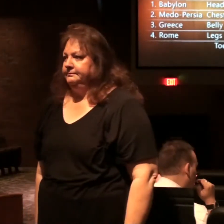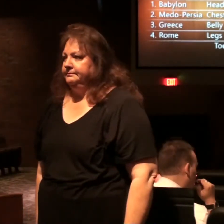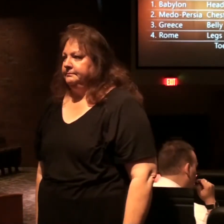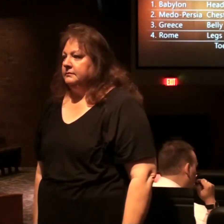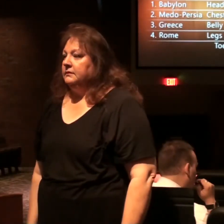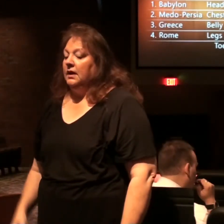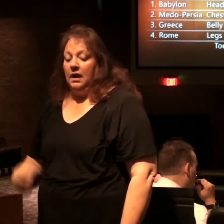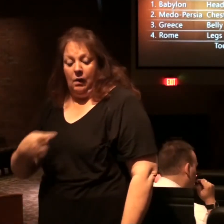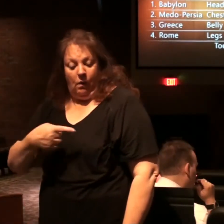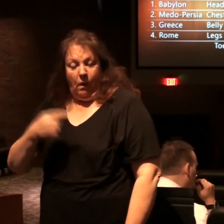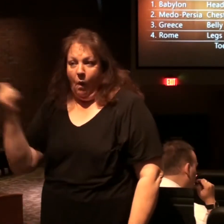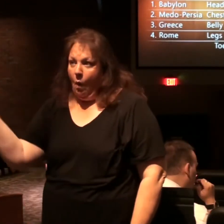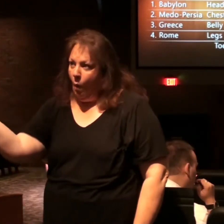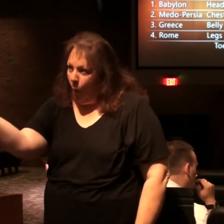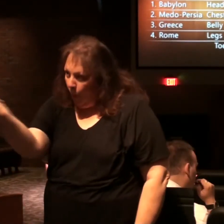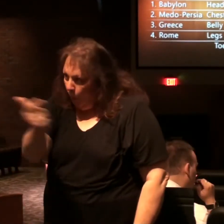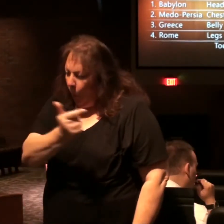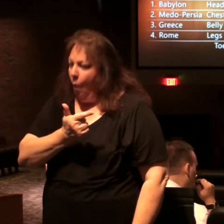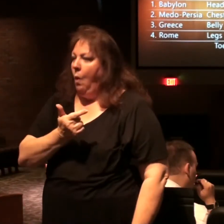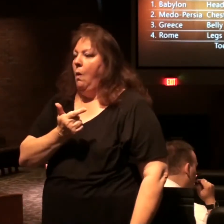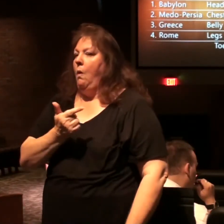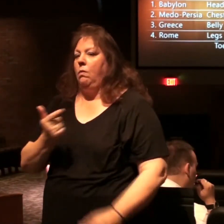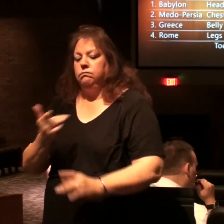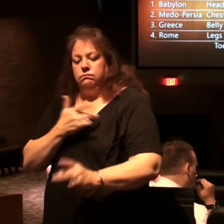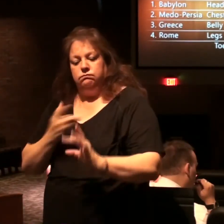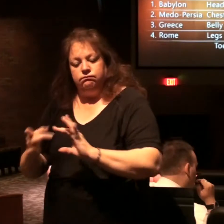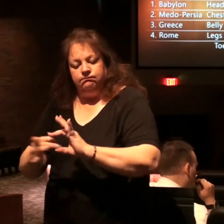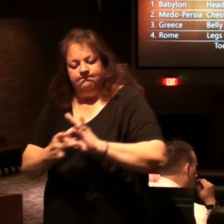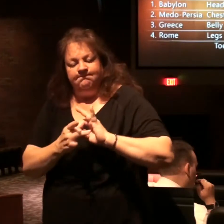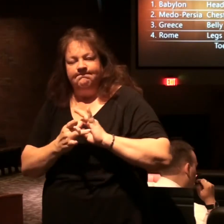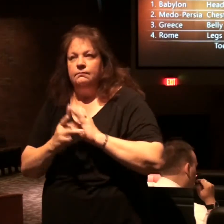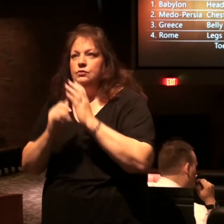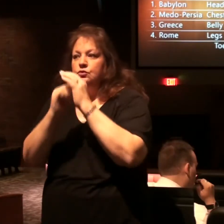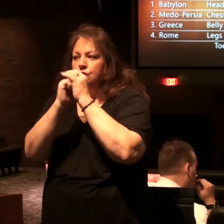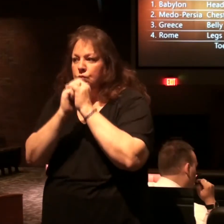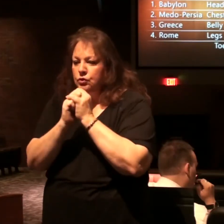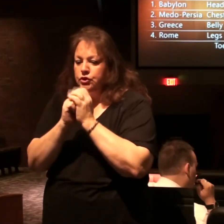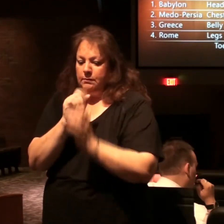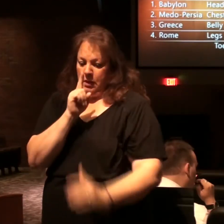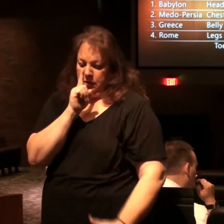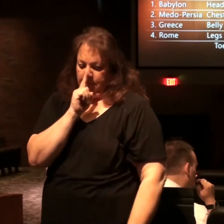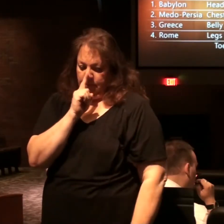they are all joined in false worship